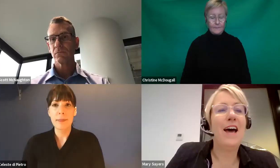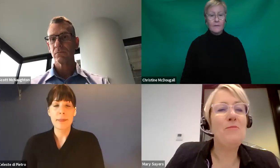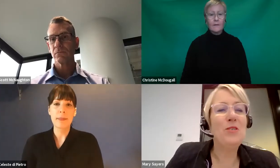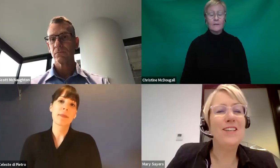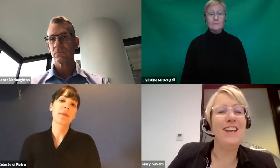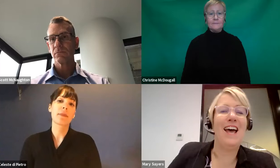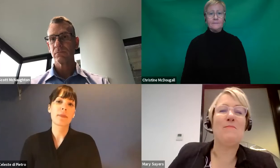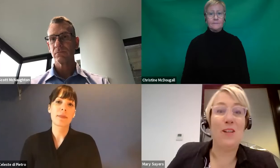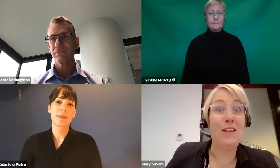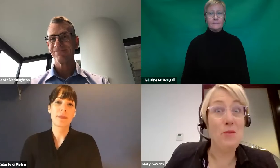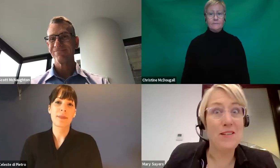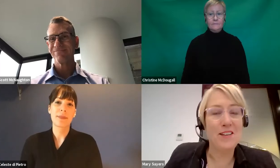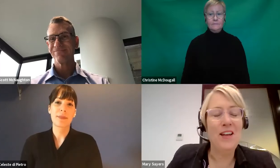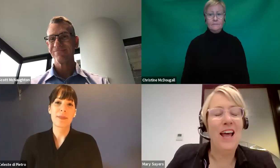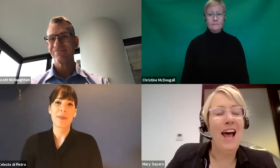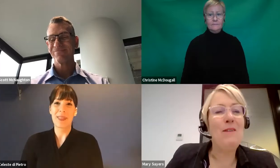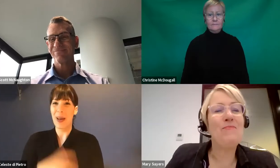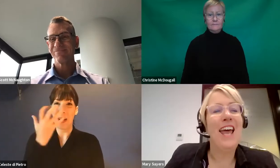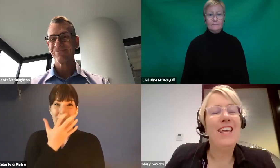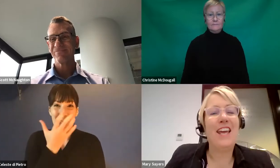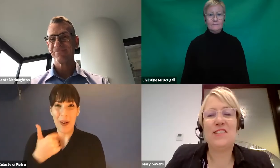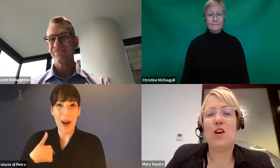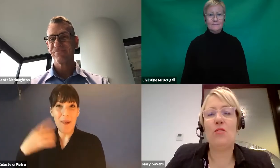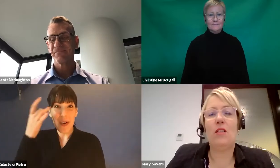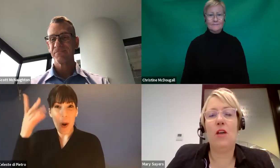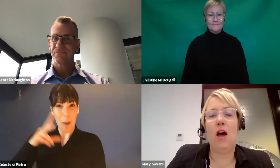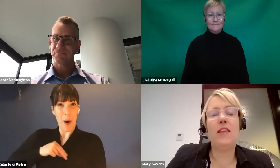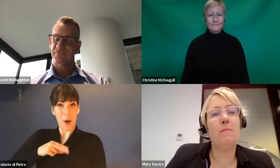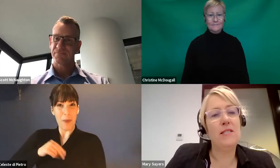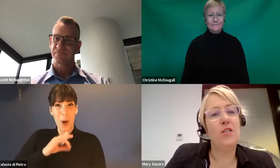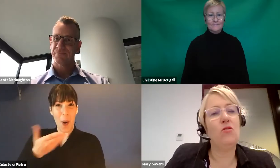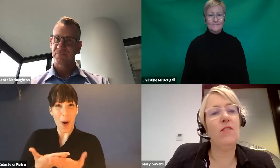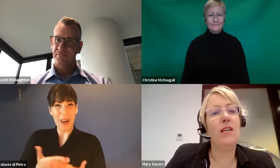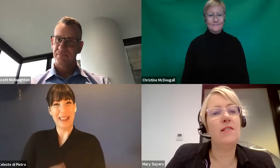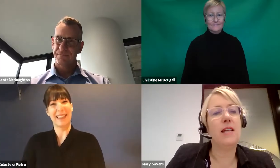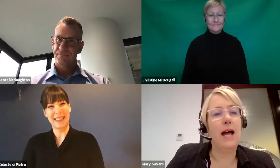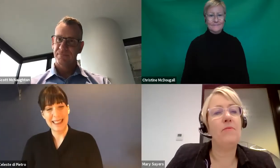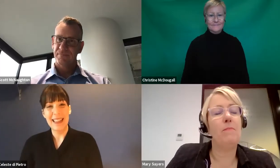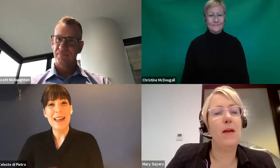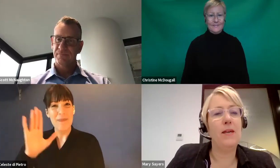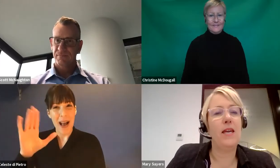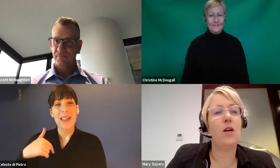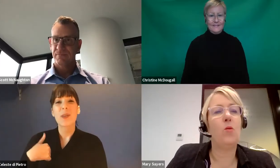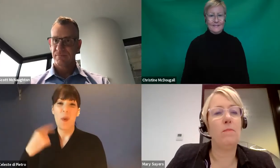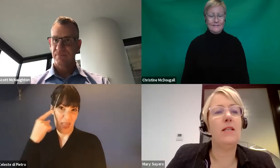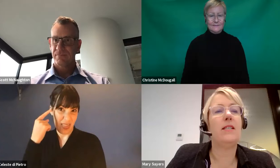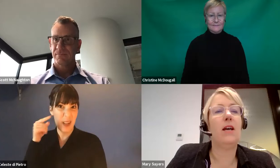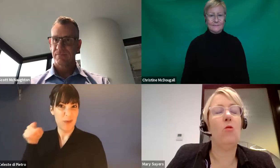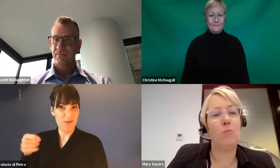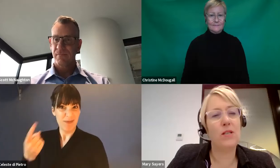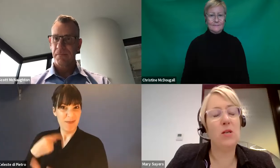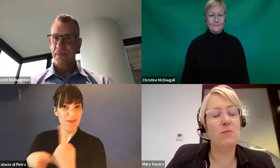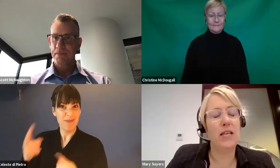I'm muted. I'll unmute myself. Yeah, so I think the message you're giving is that PPE equipment